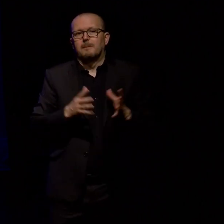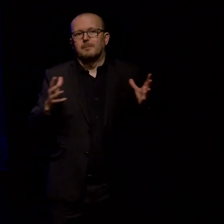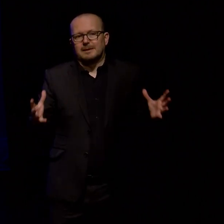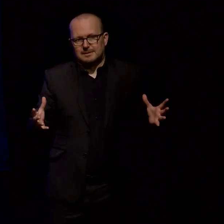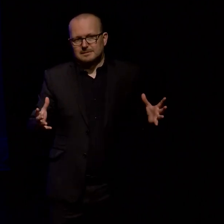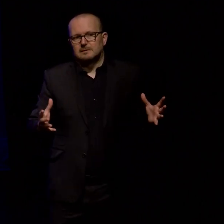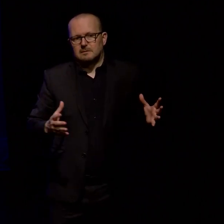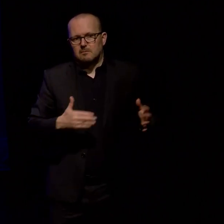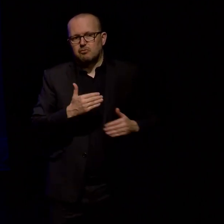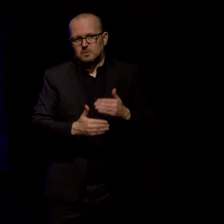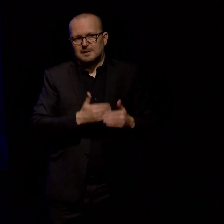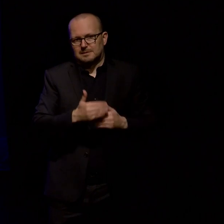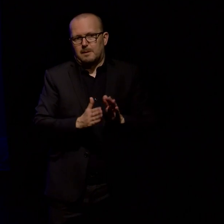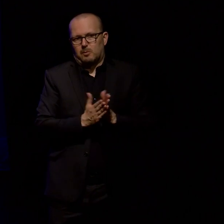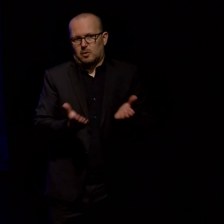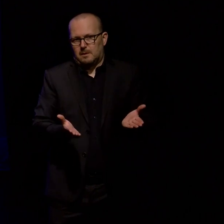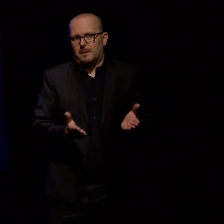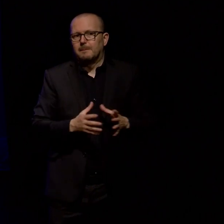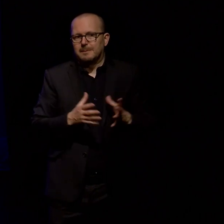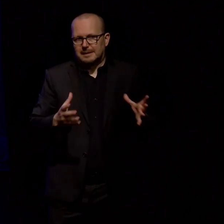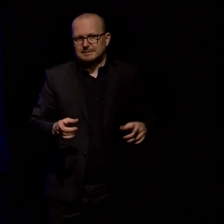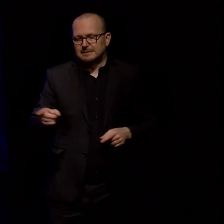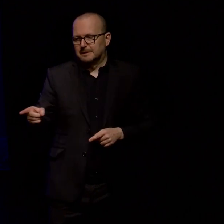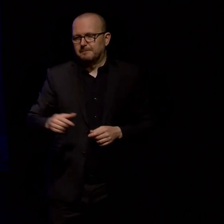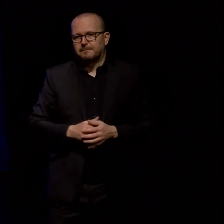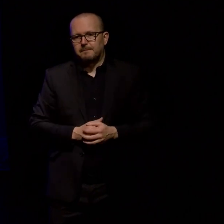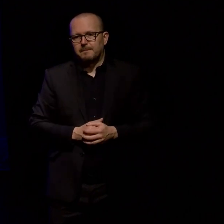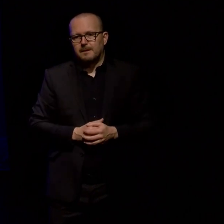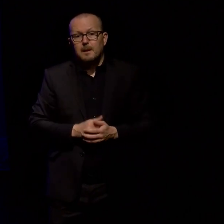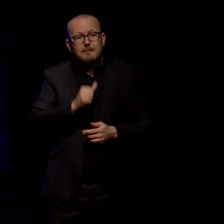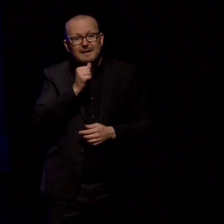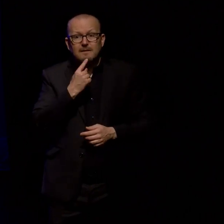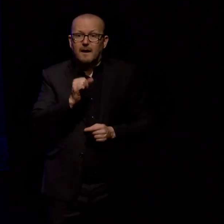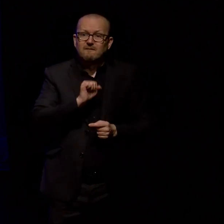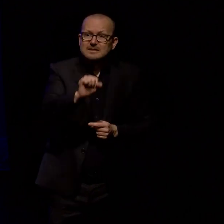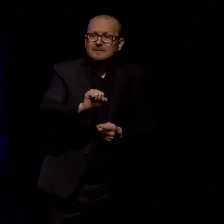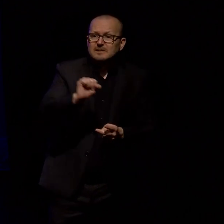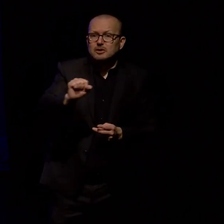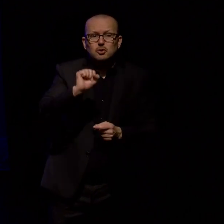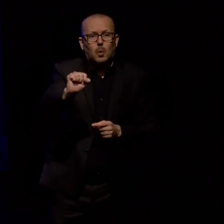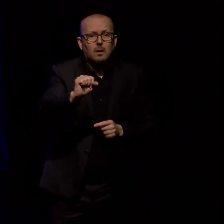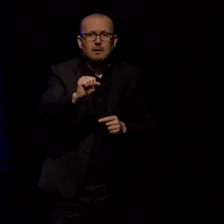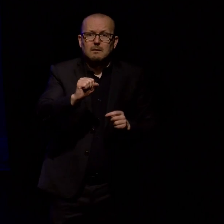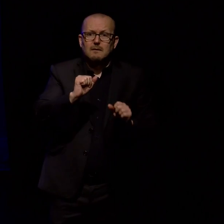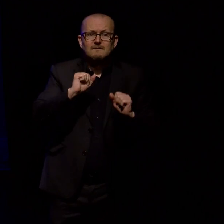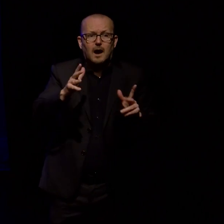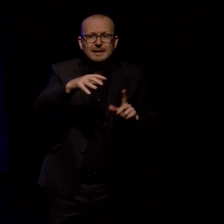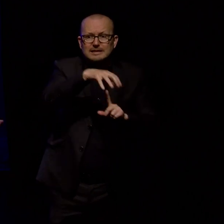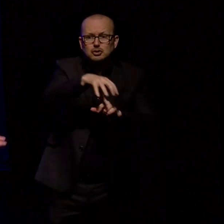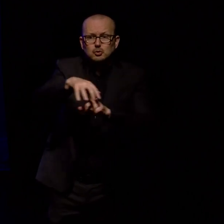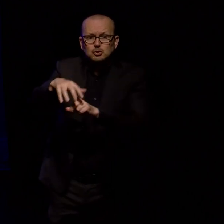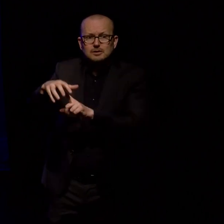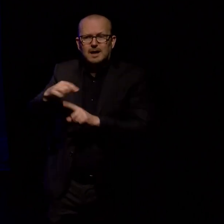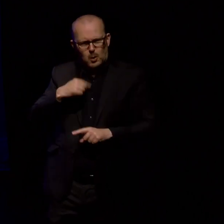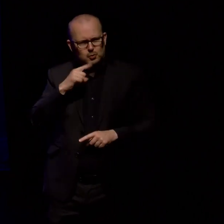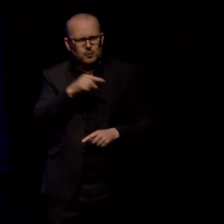certainly the longest in the book but if, if I went to one of your fine institutions and told you that I'm going to do this thing, it's going to take